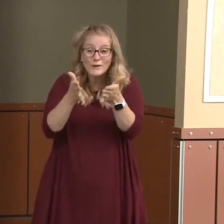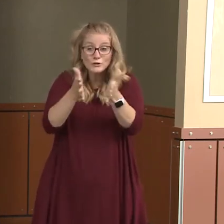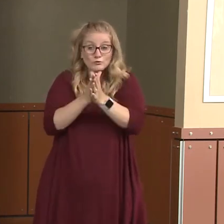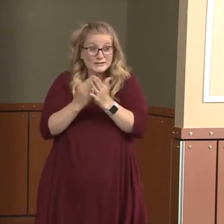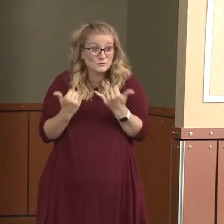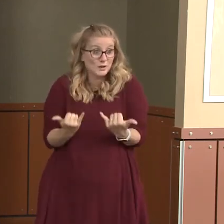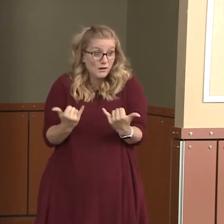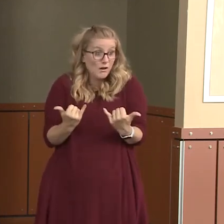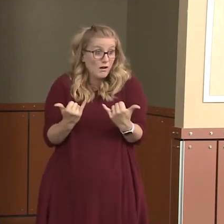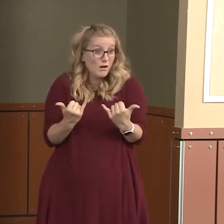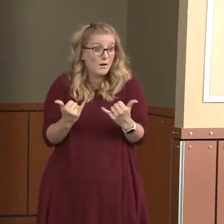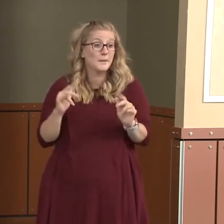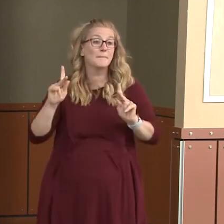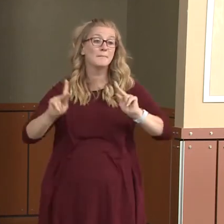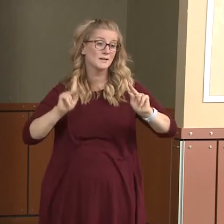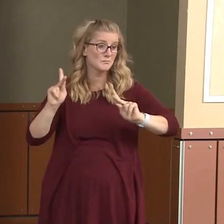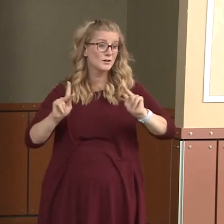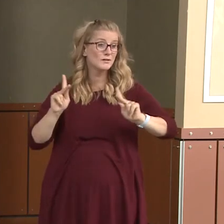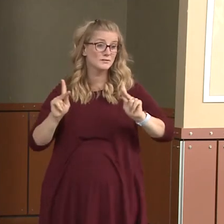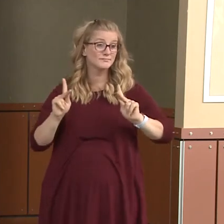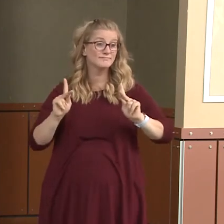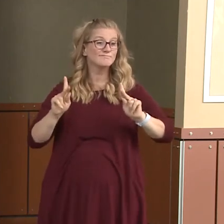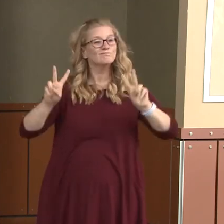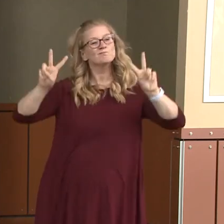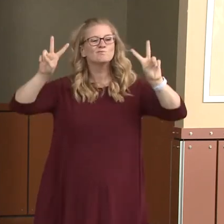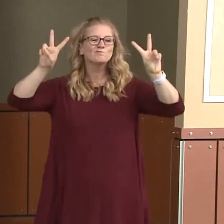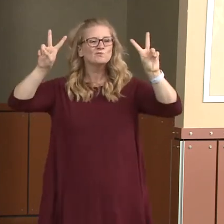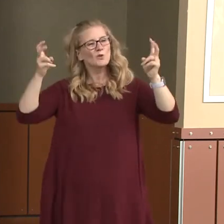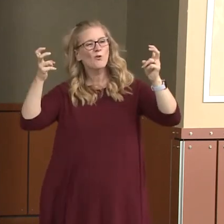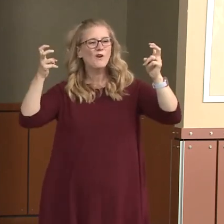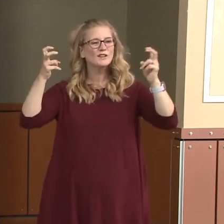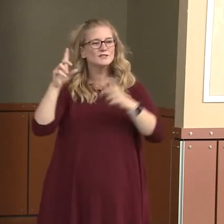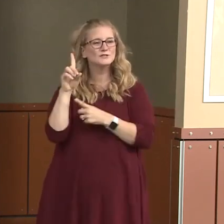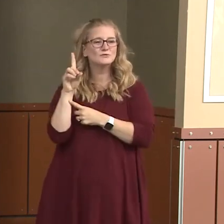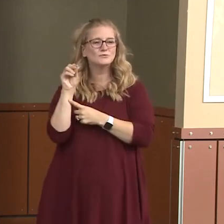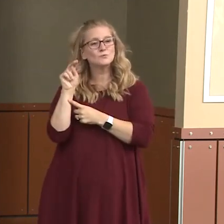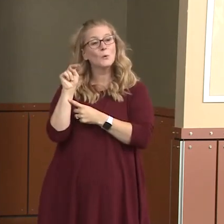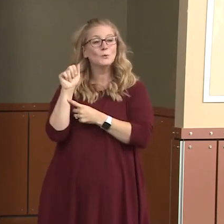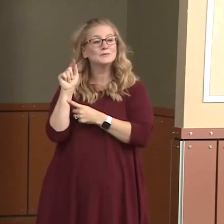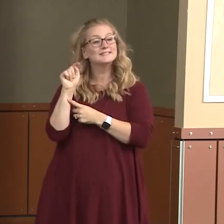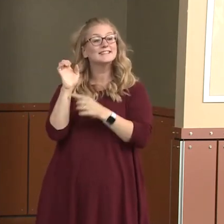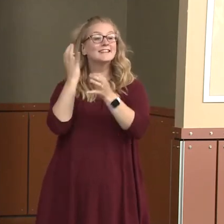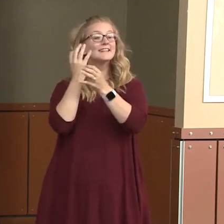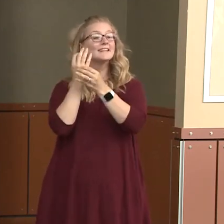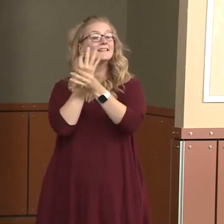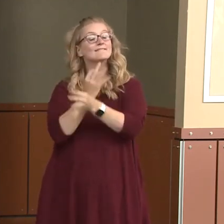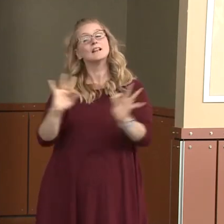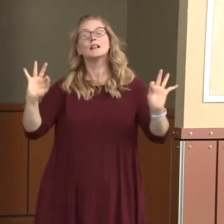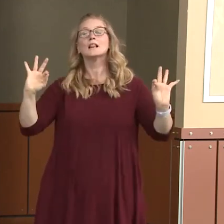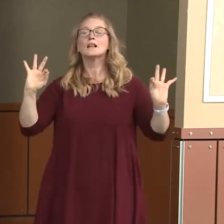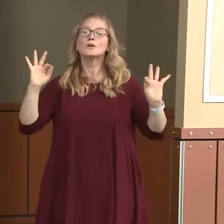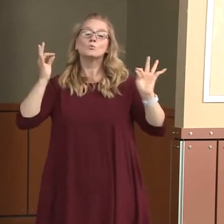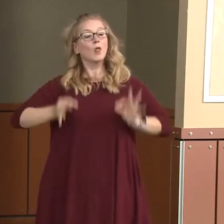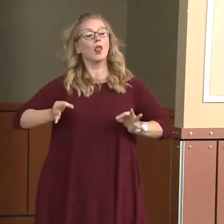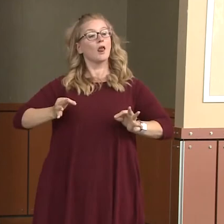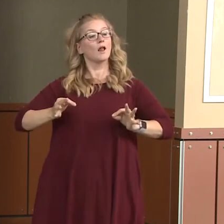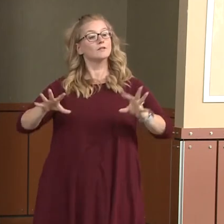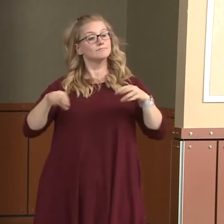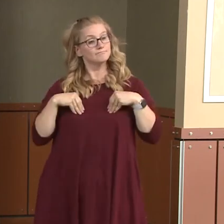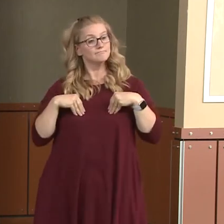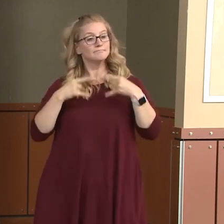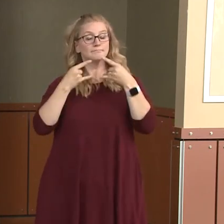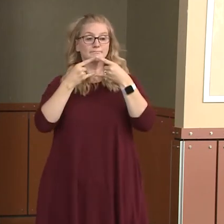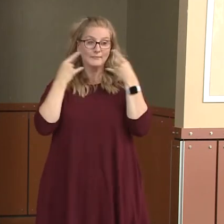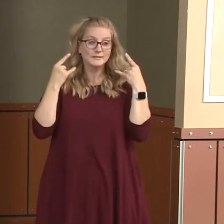donate, I'll say, a little of their free will to say, I am going to accept wearing this mask because I know